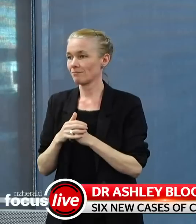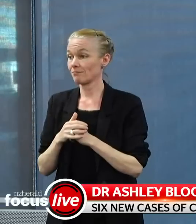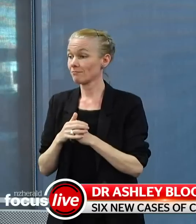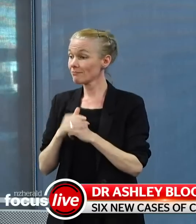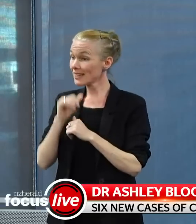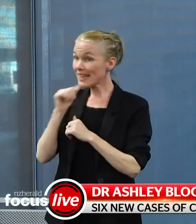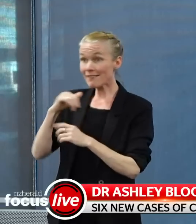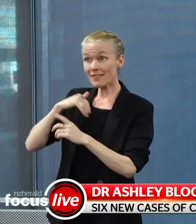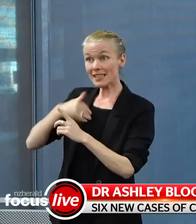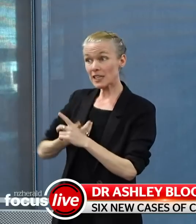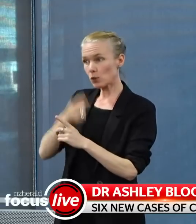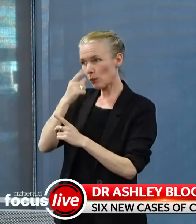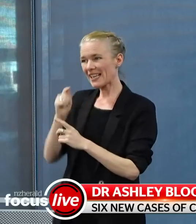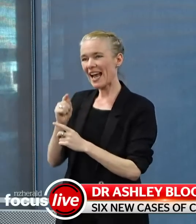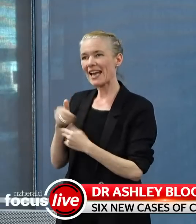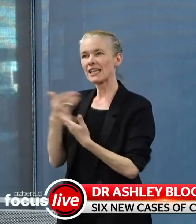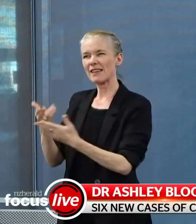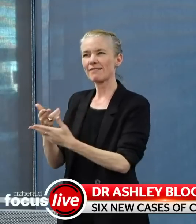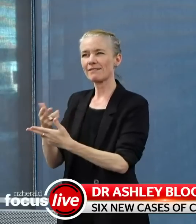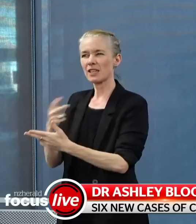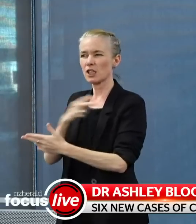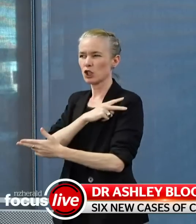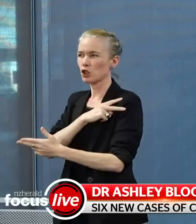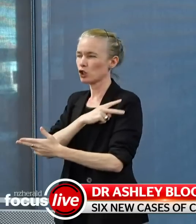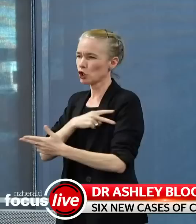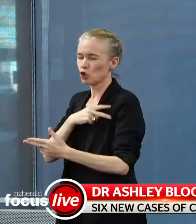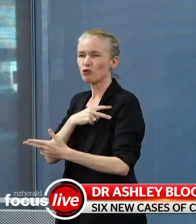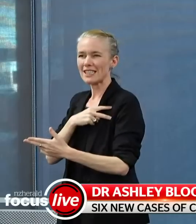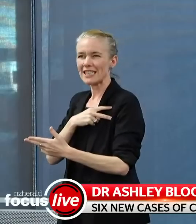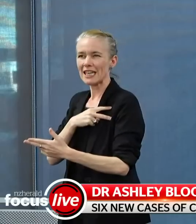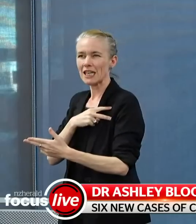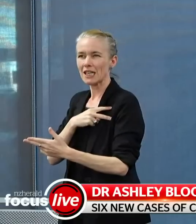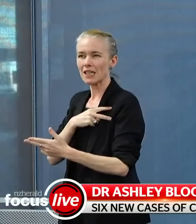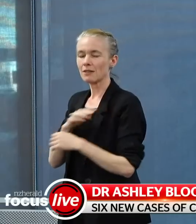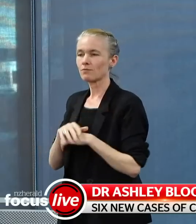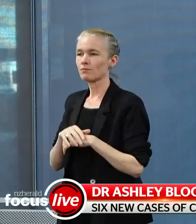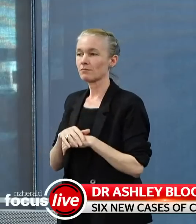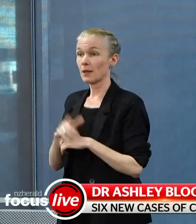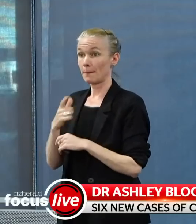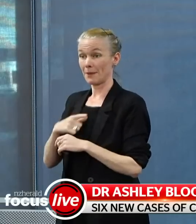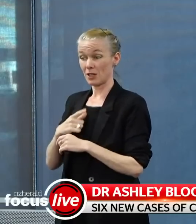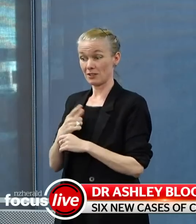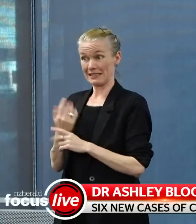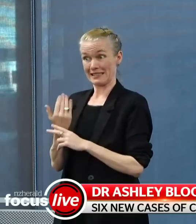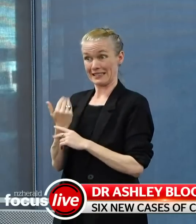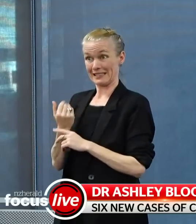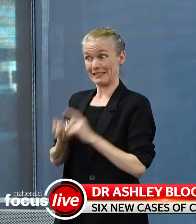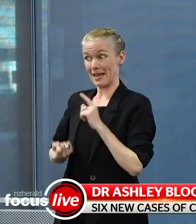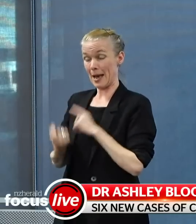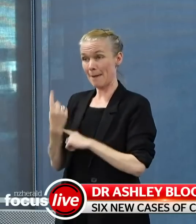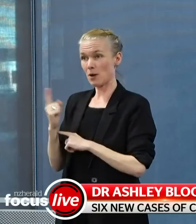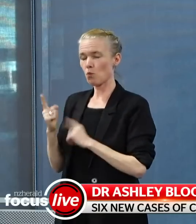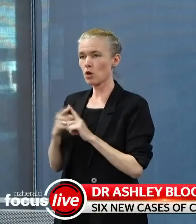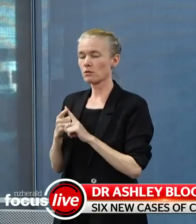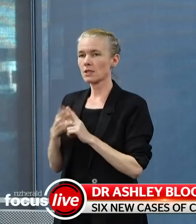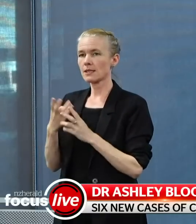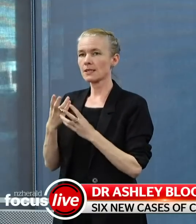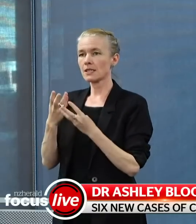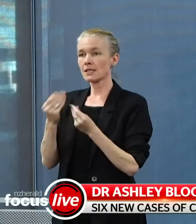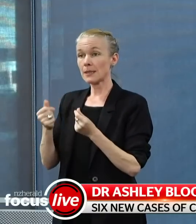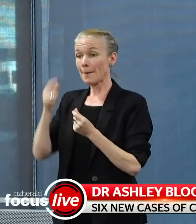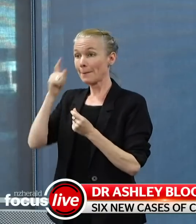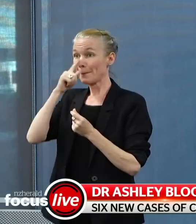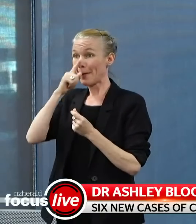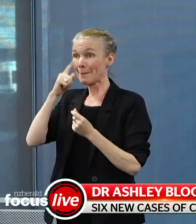to provide security for them if they want to be sure, because one of the things that has unfortunately happened is there can be a little bit of negative reaction